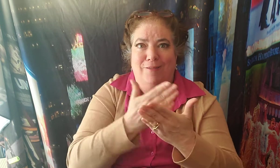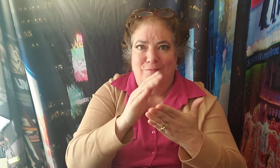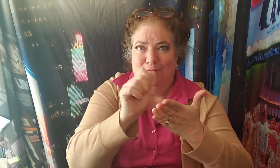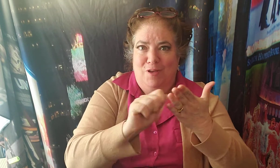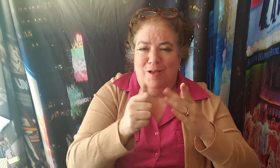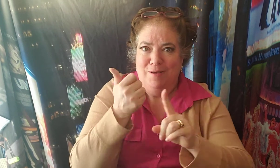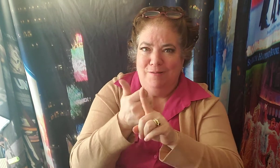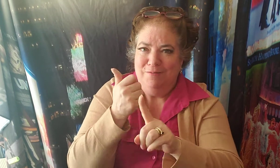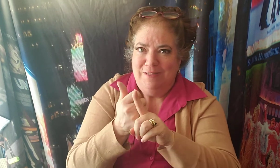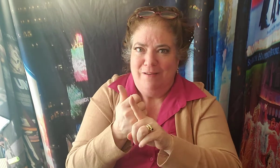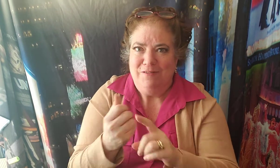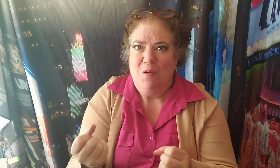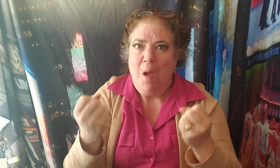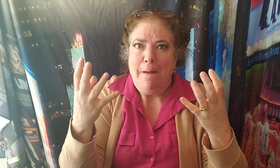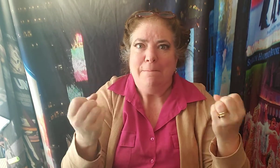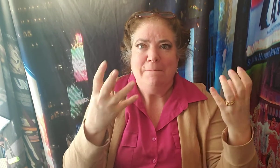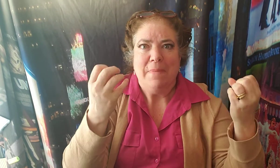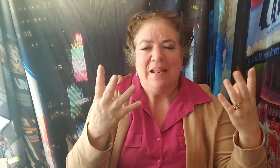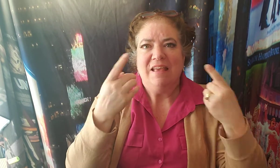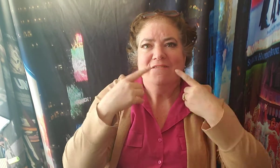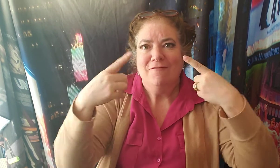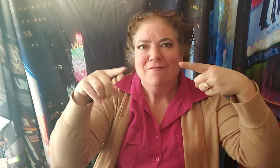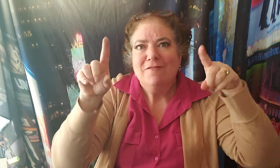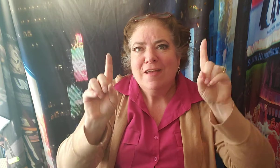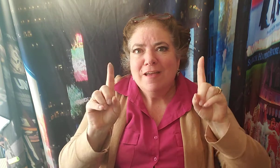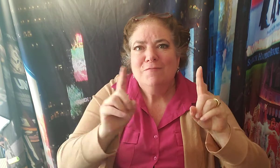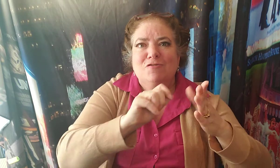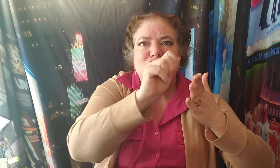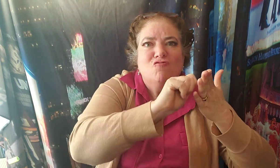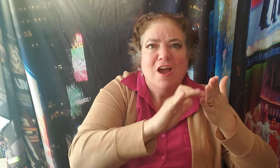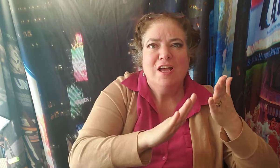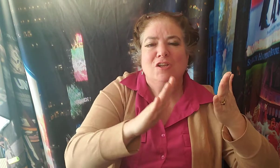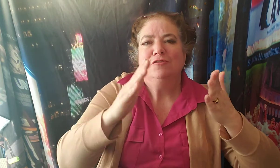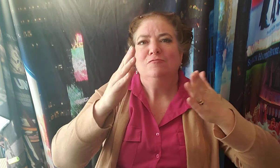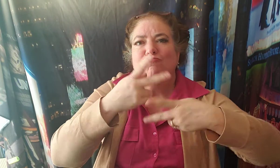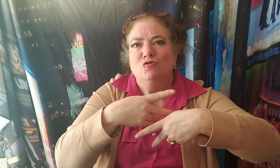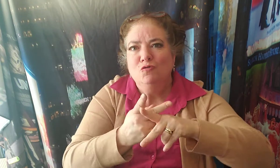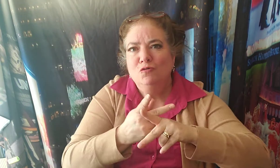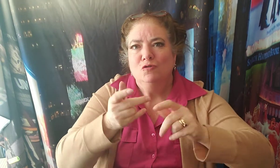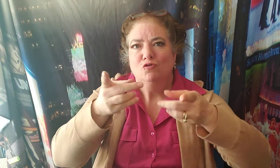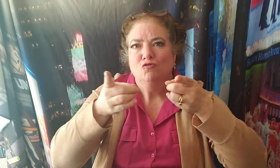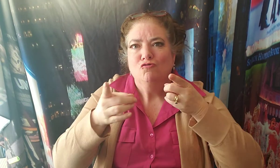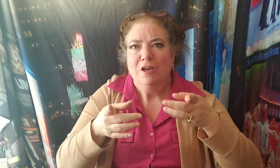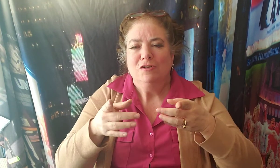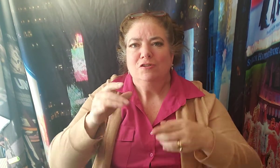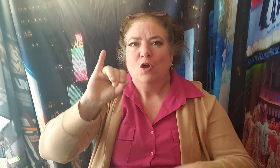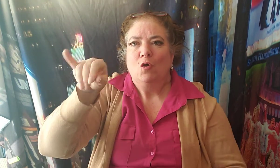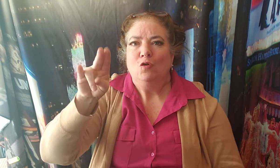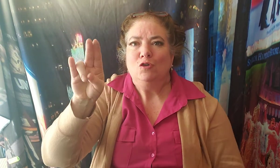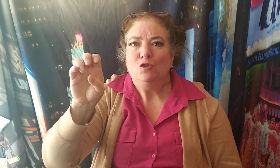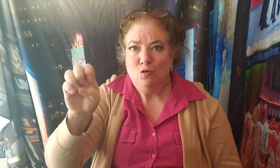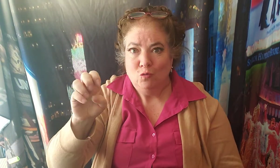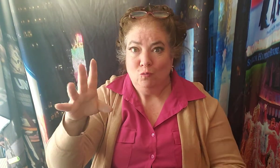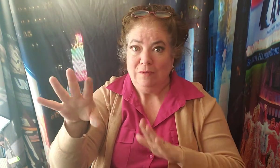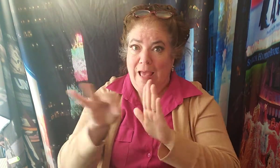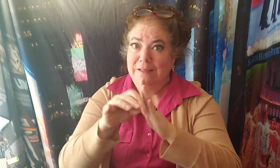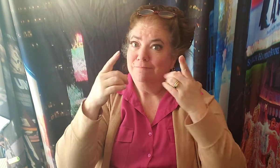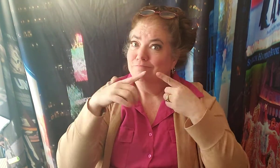June Havoc didn't even know who they were, but she got the job. The show June Havoc got cast in was Pal Joey.